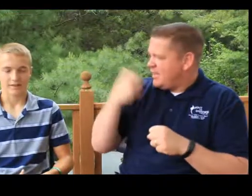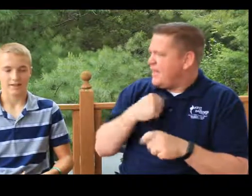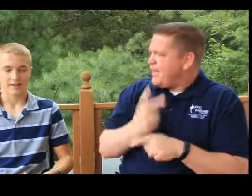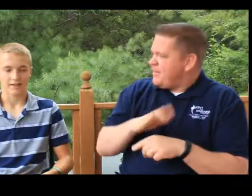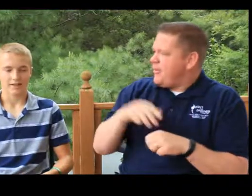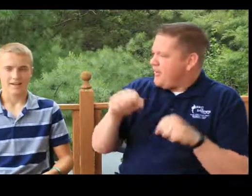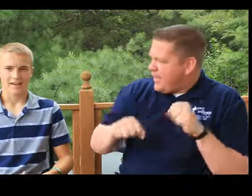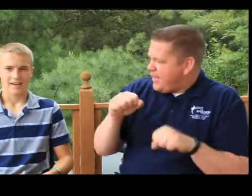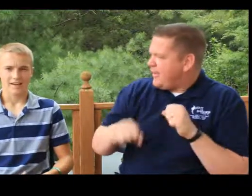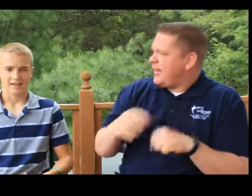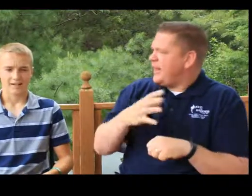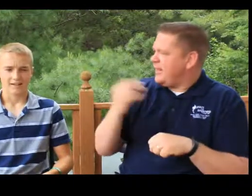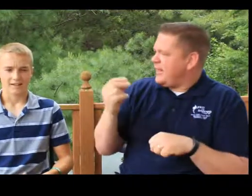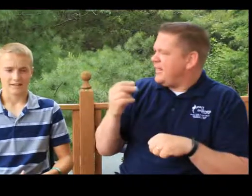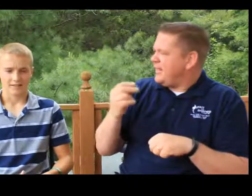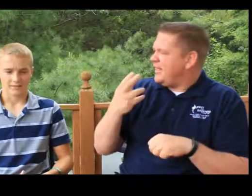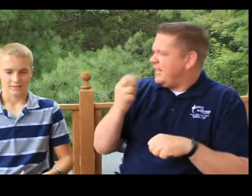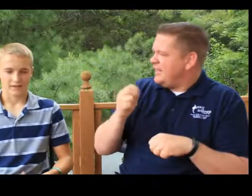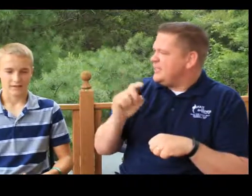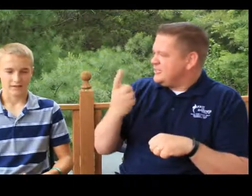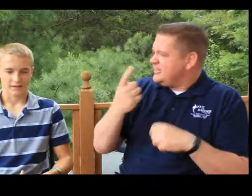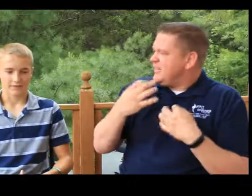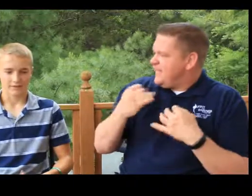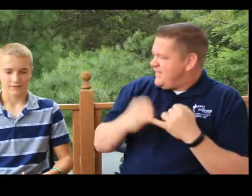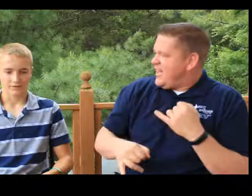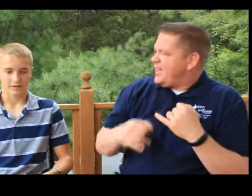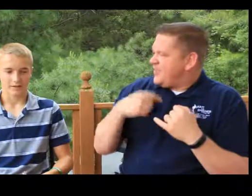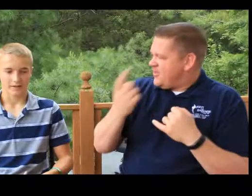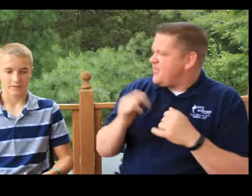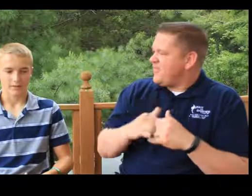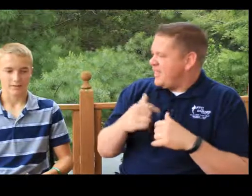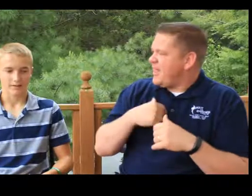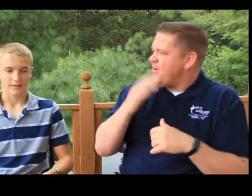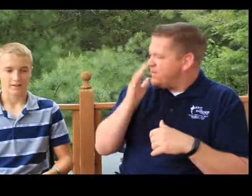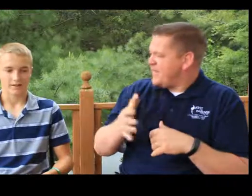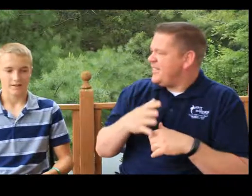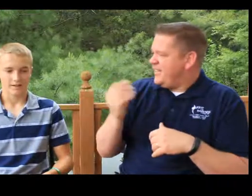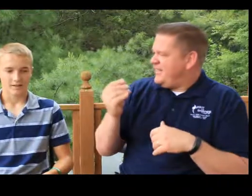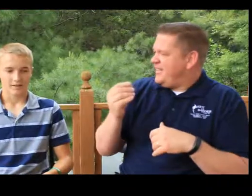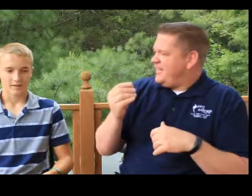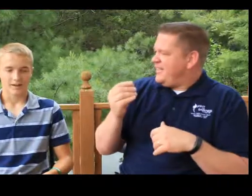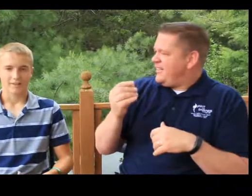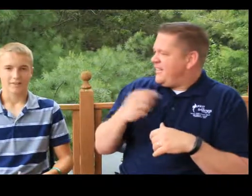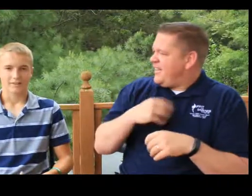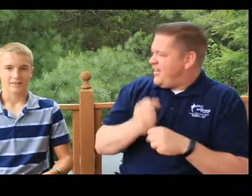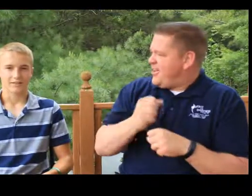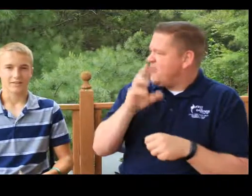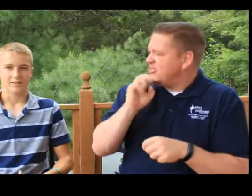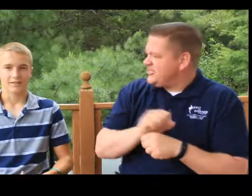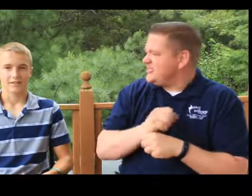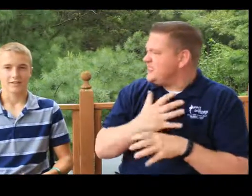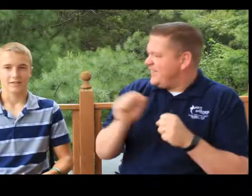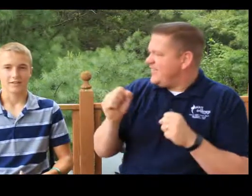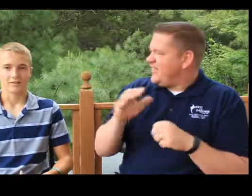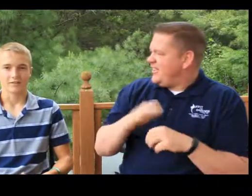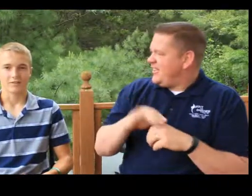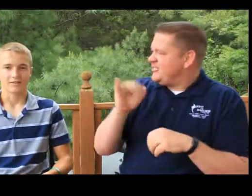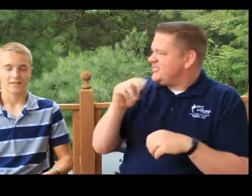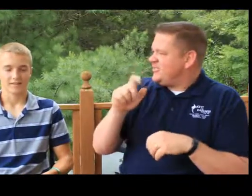doubting. And I finally told him that I will. And I got my reassurance of salvation on June 22nd.